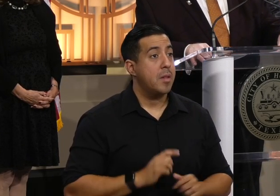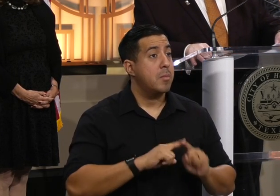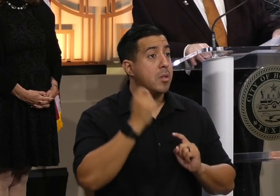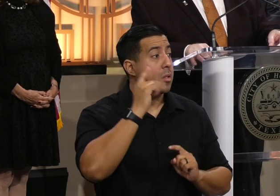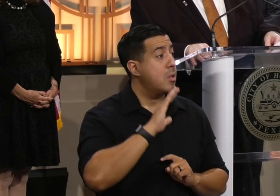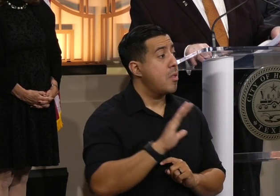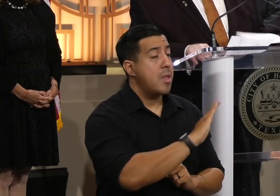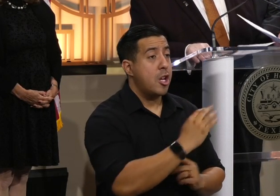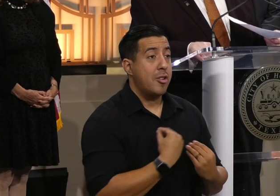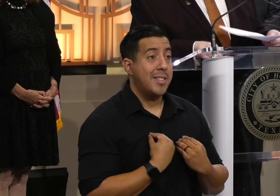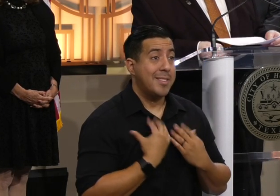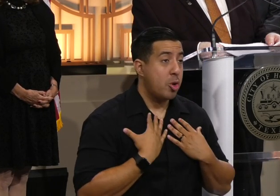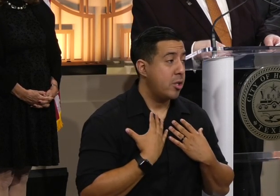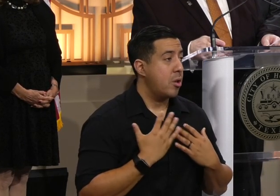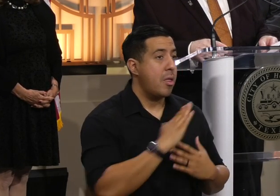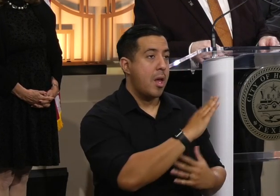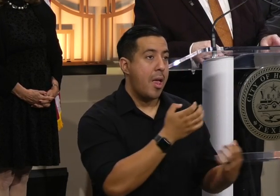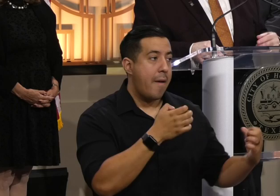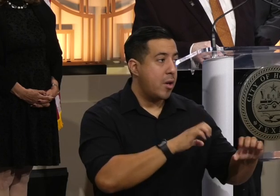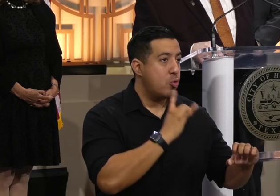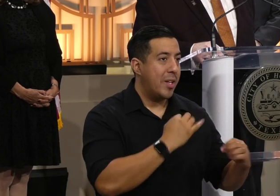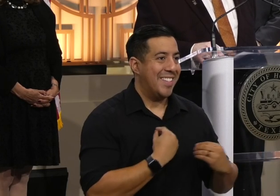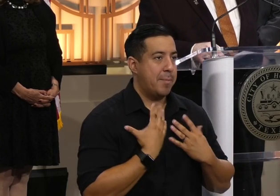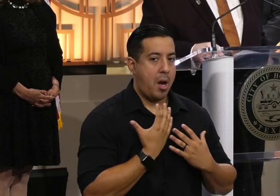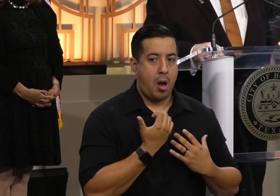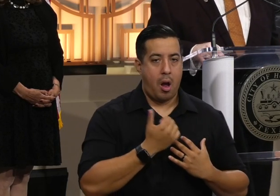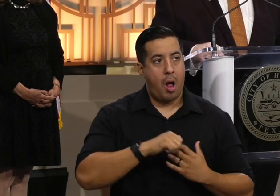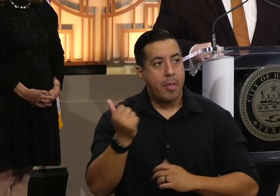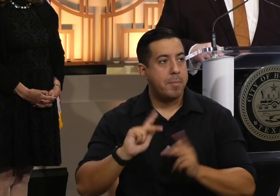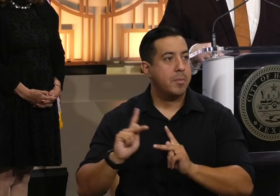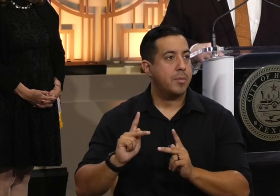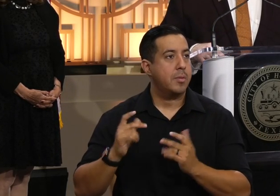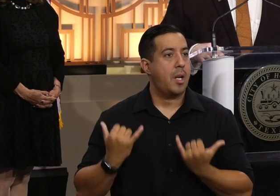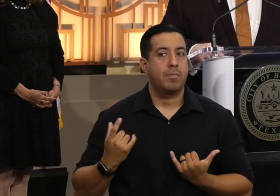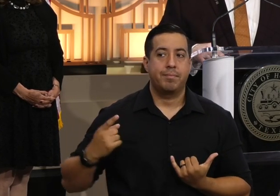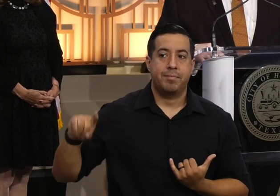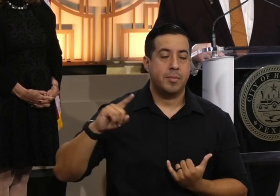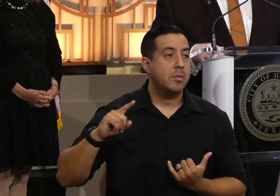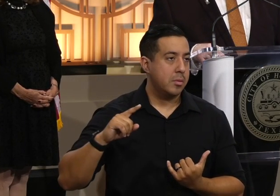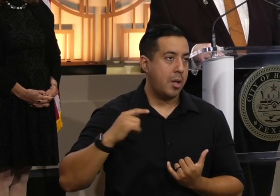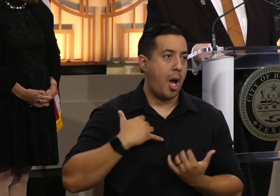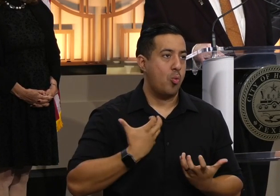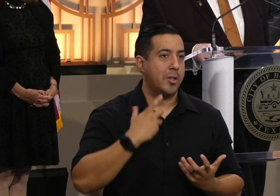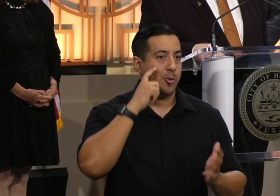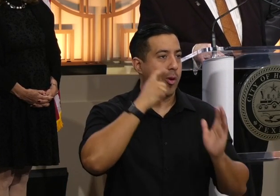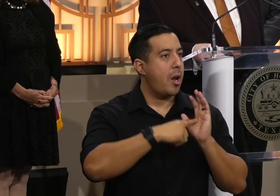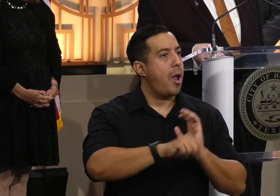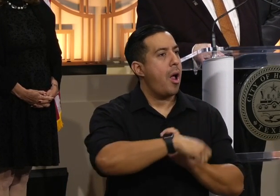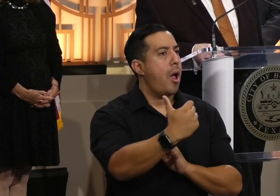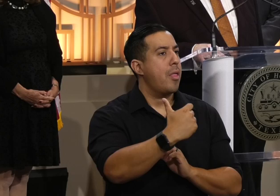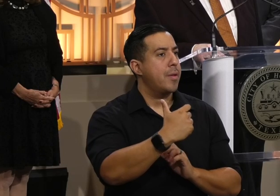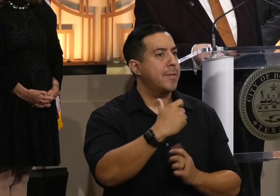inspiration and their efforts inspired others, and so I'm particularly happy to recognize some other